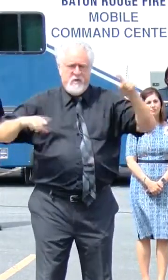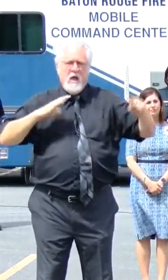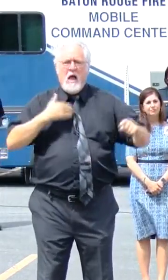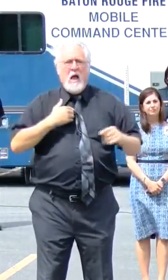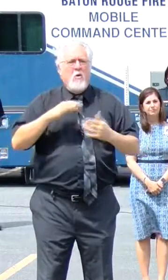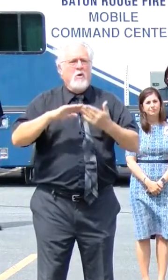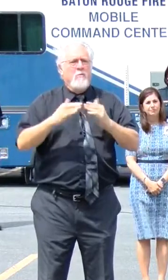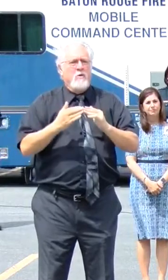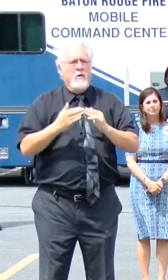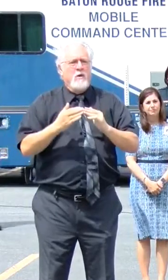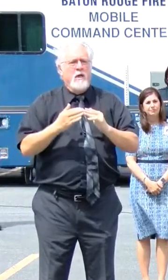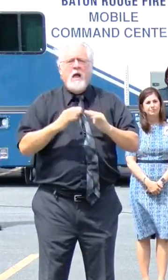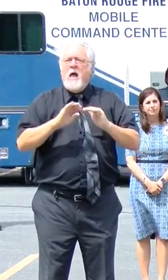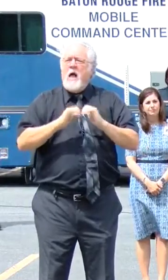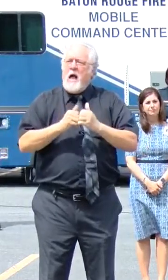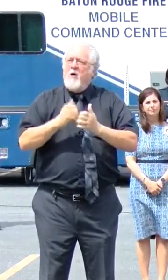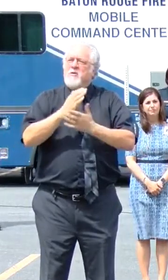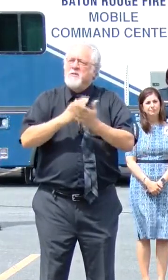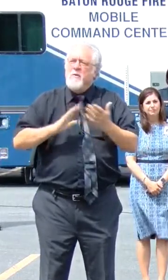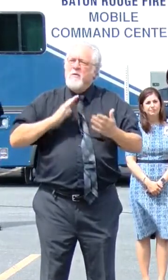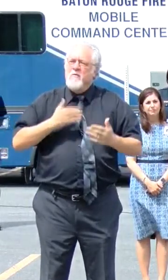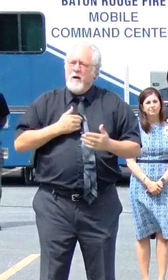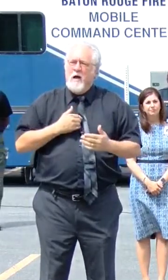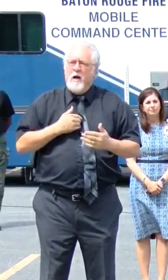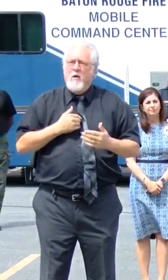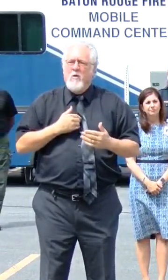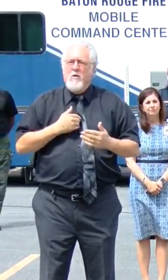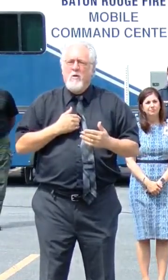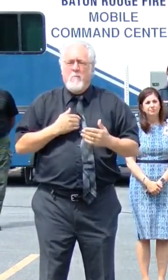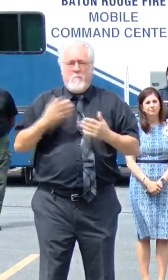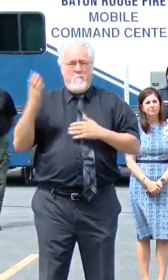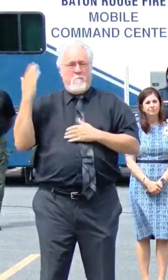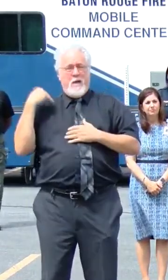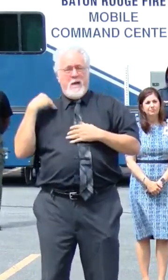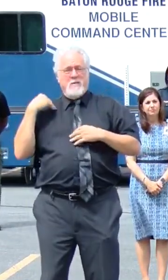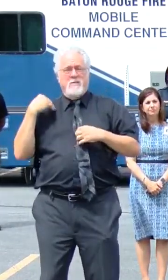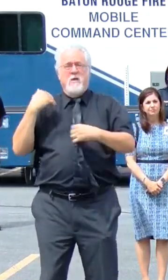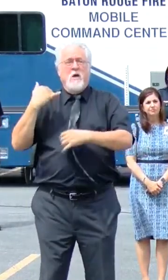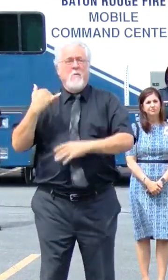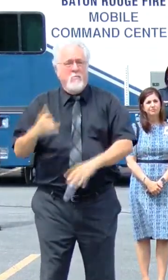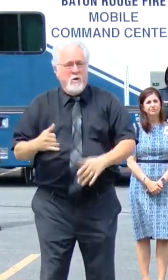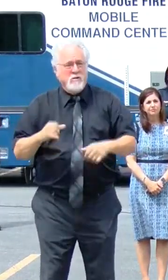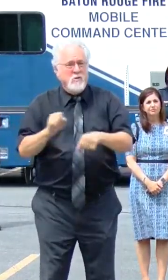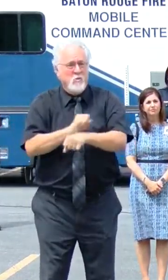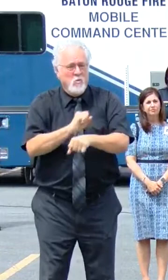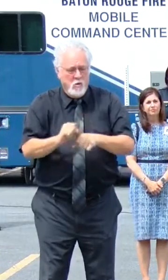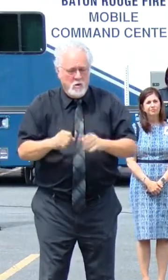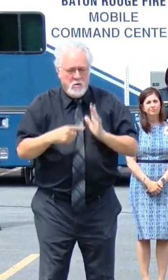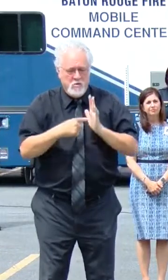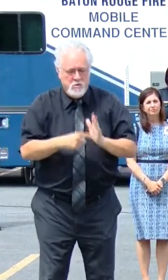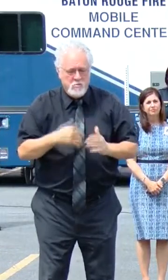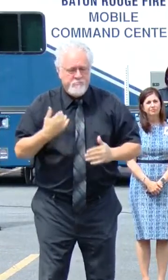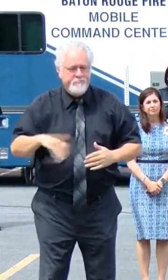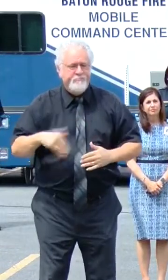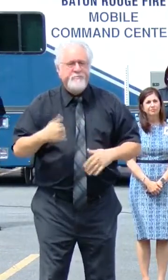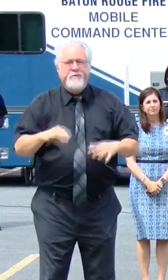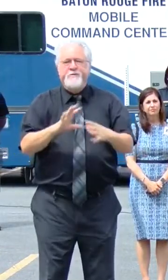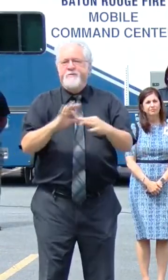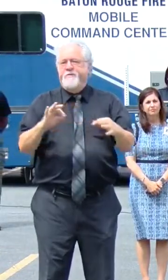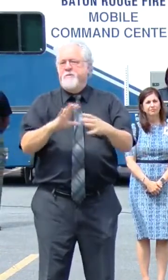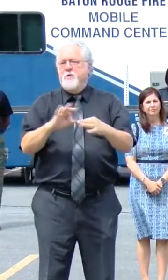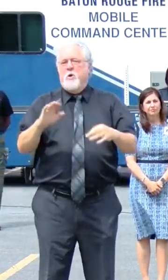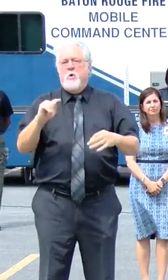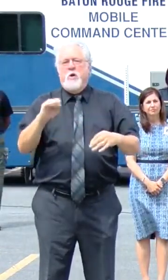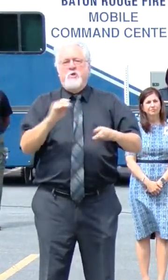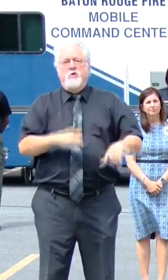community and how some of our past and present practices are revealing a story all too